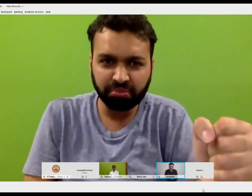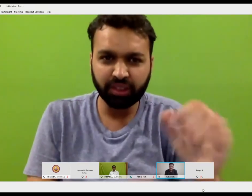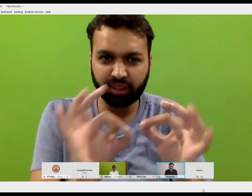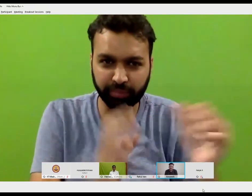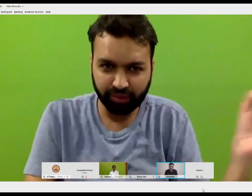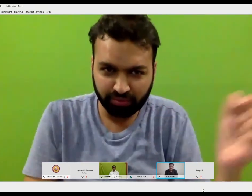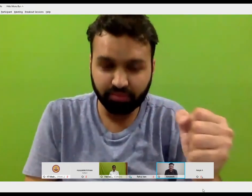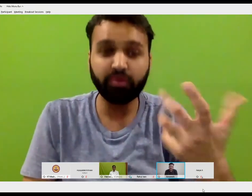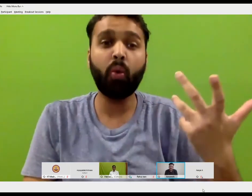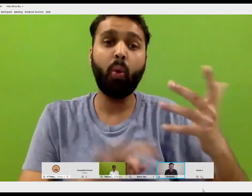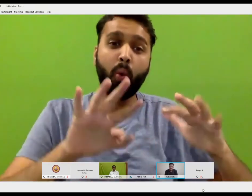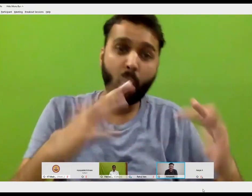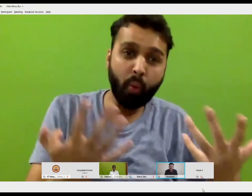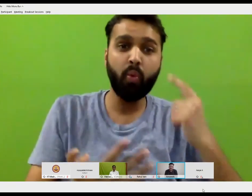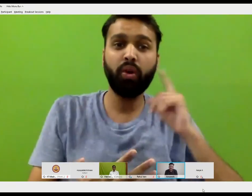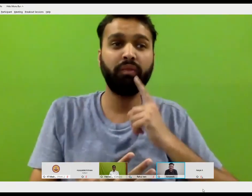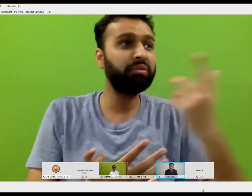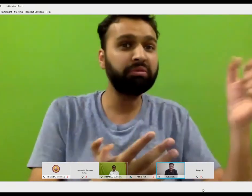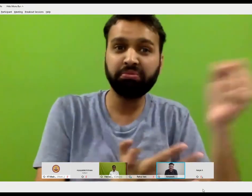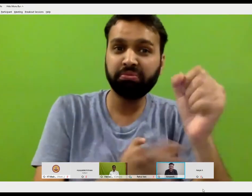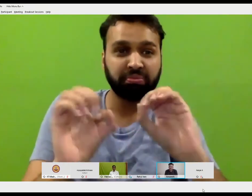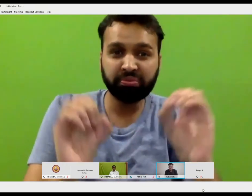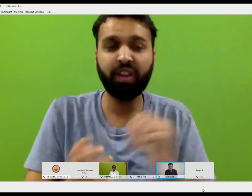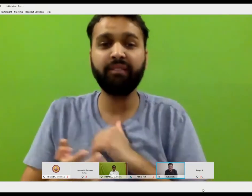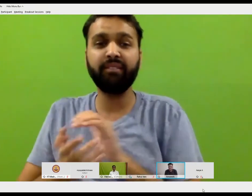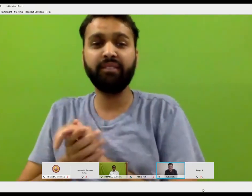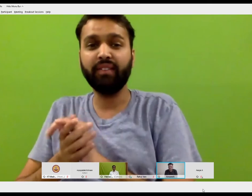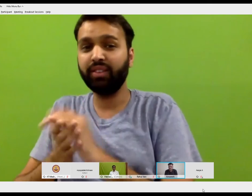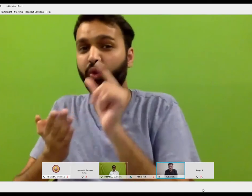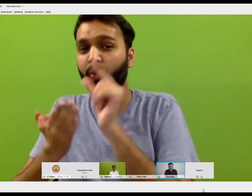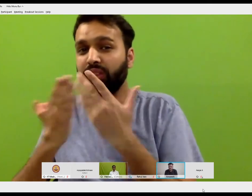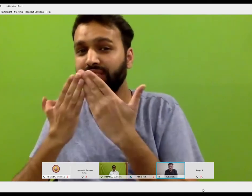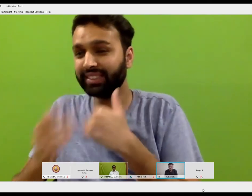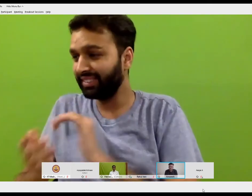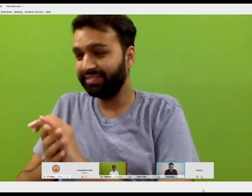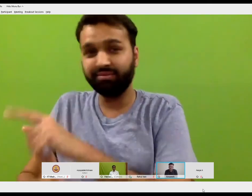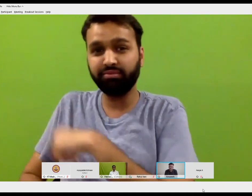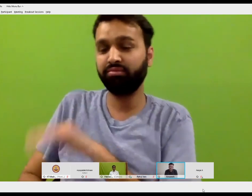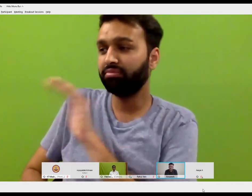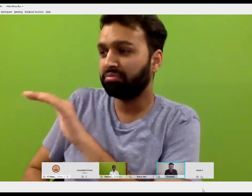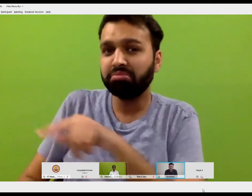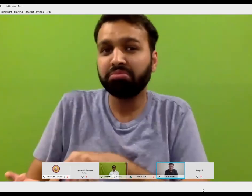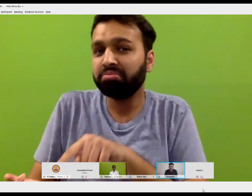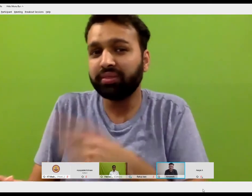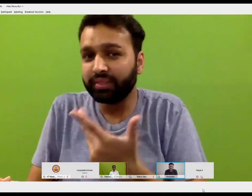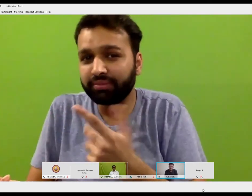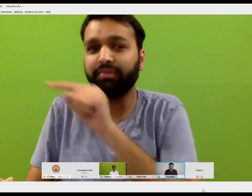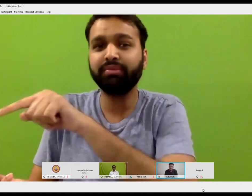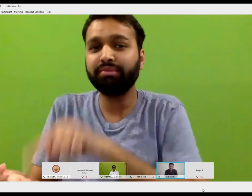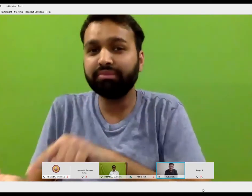probably, you could have an interpreter in the classroom. Or if the interpreter is not available, then